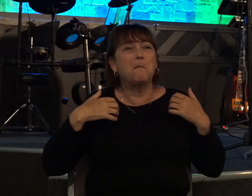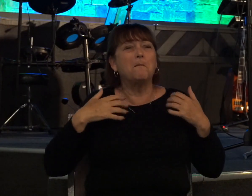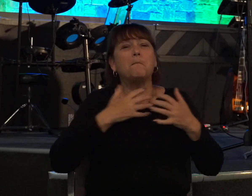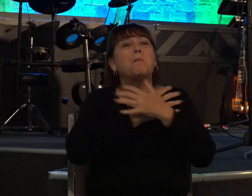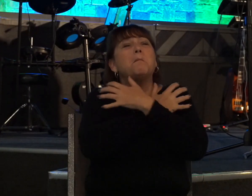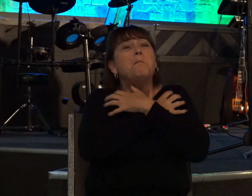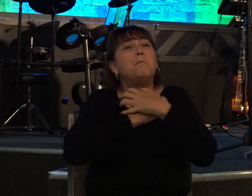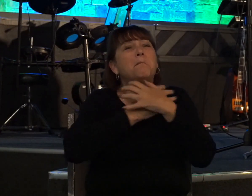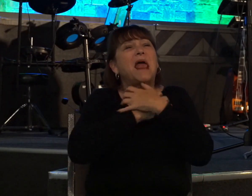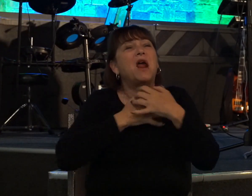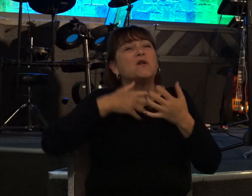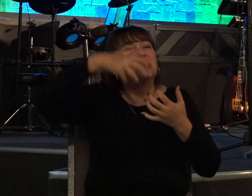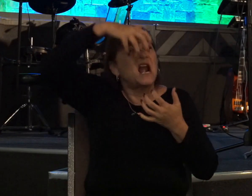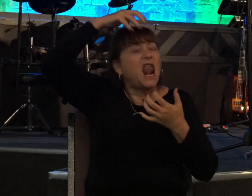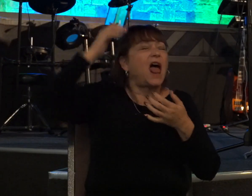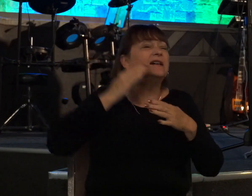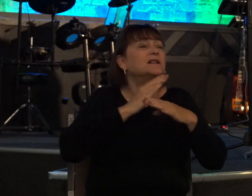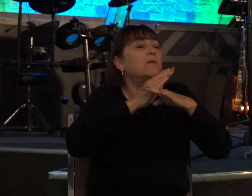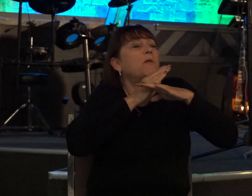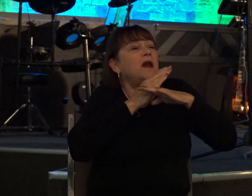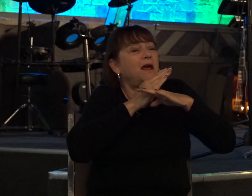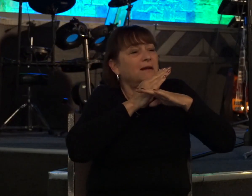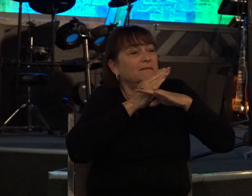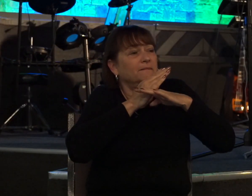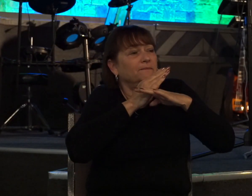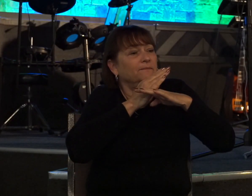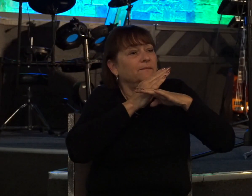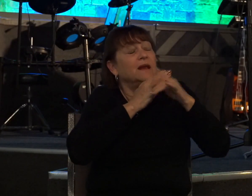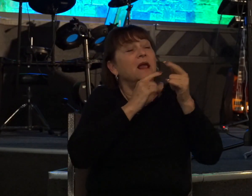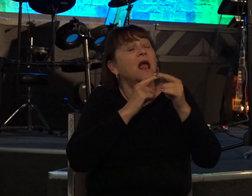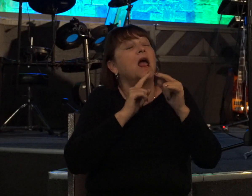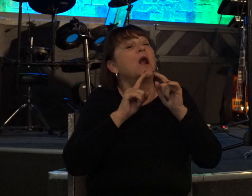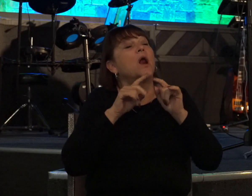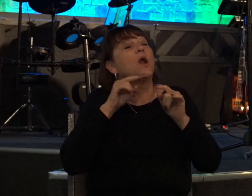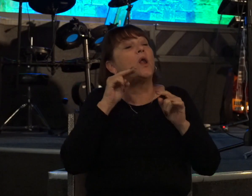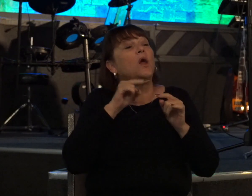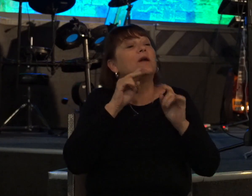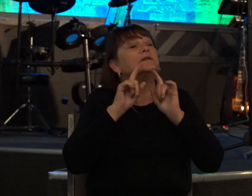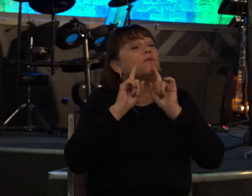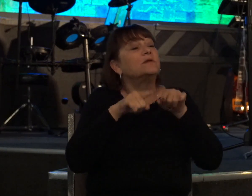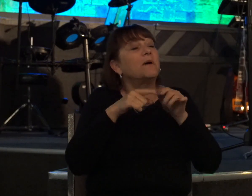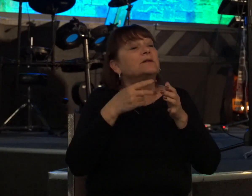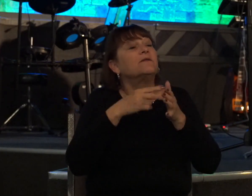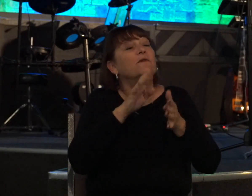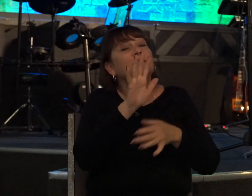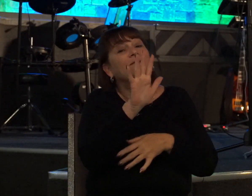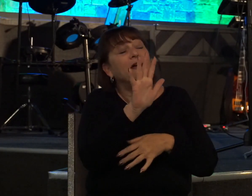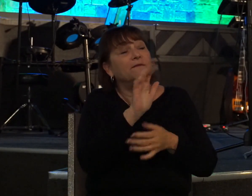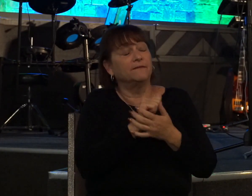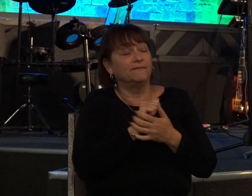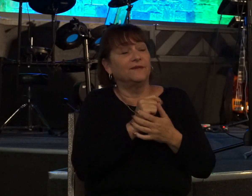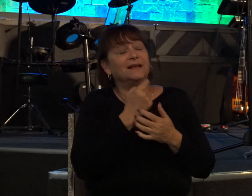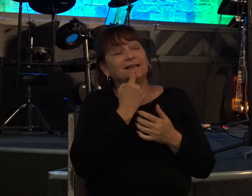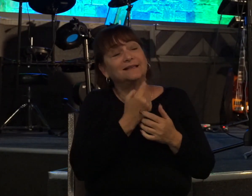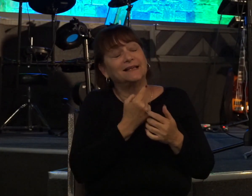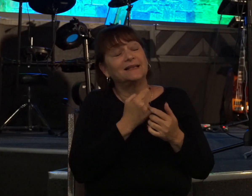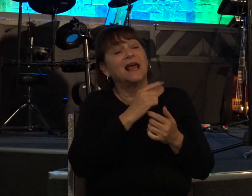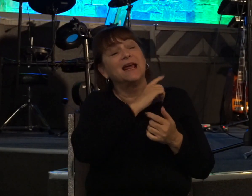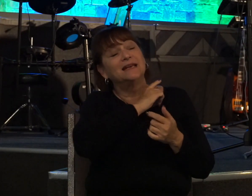actually look at david's response in verse 5 it says so david's anger